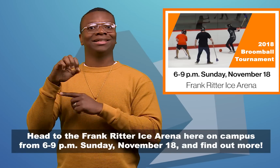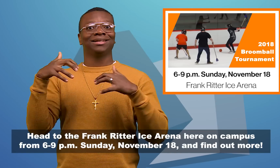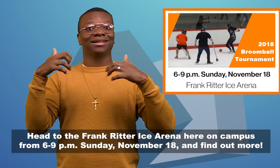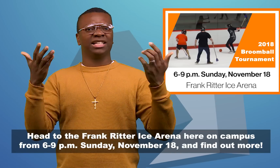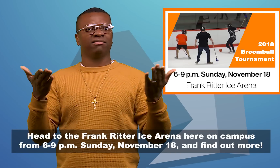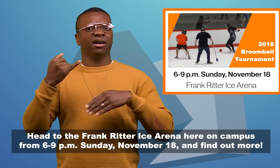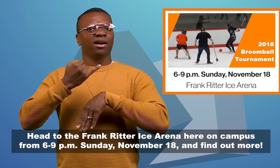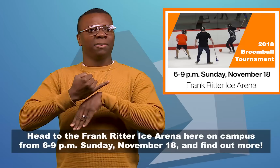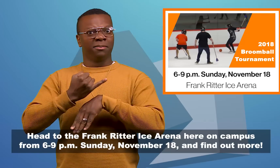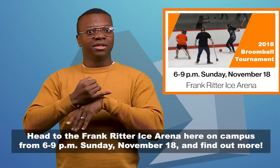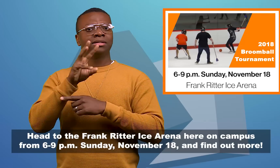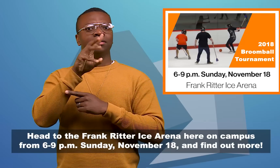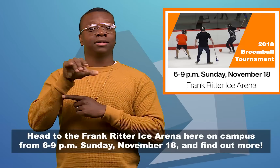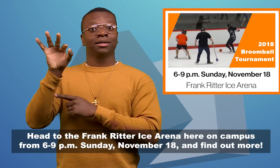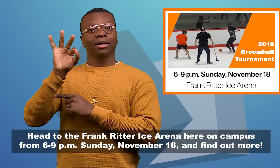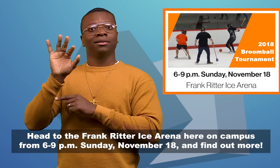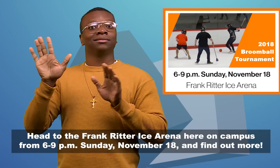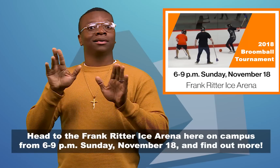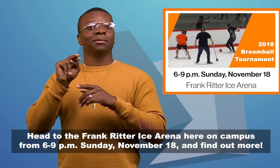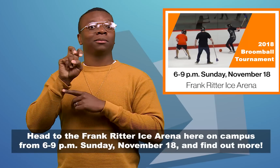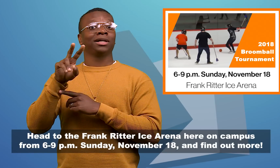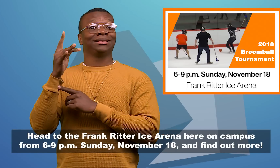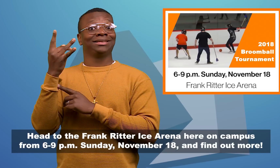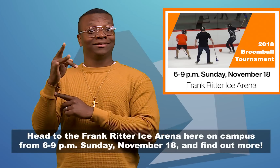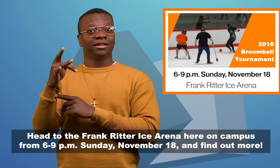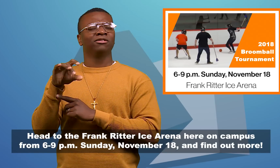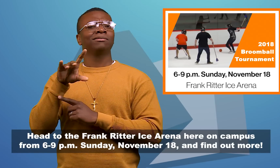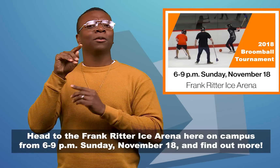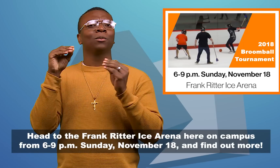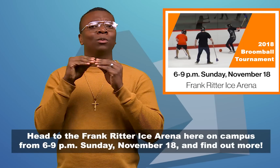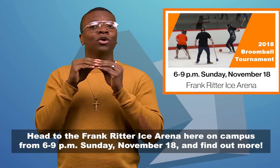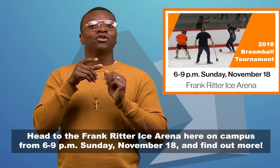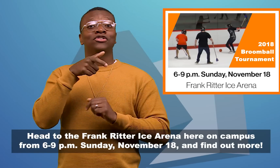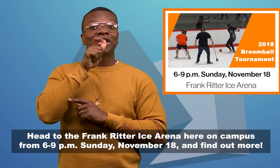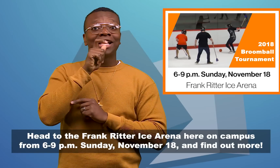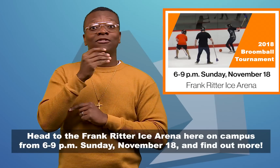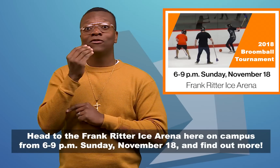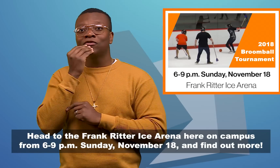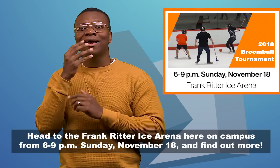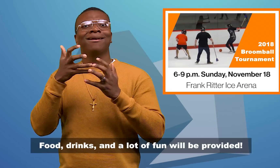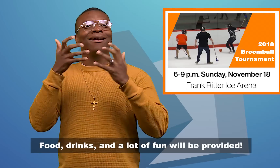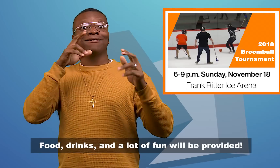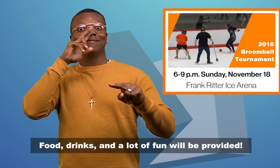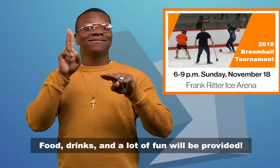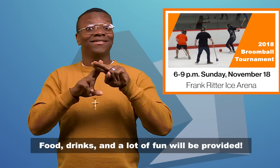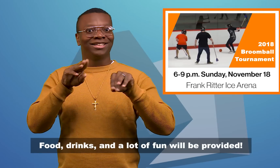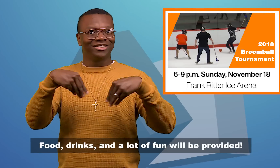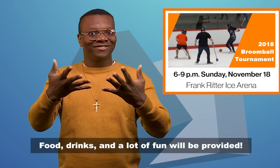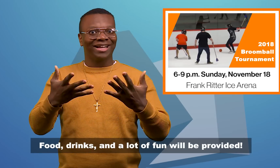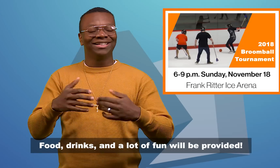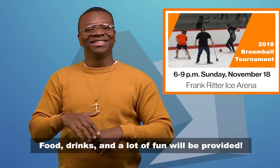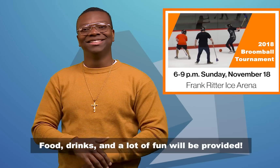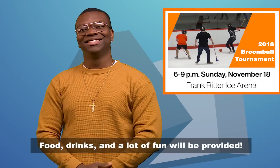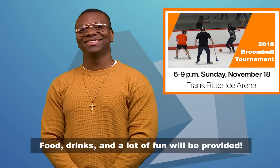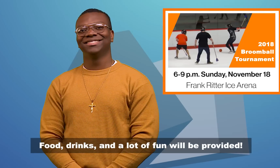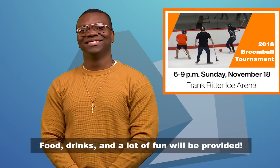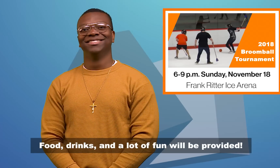Arena here on campus from 6 to 9 p.m. Sunday, November 18th, and find out more. Food, drinks, and a lot of fun will be provided.